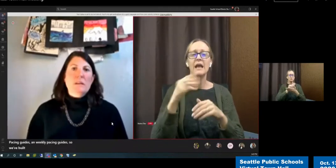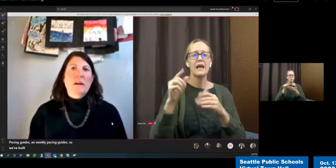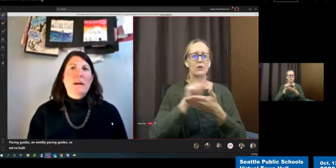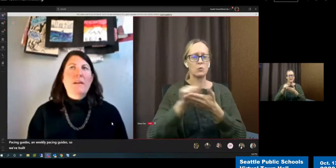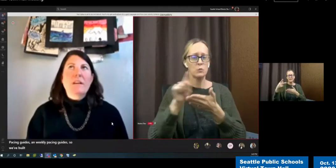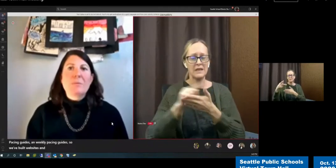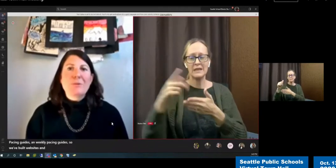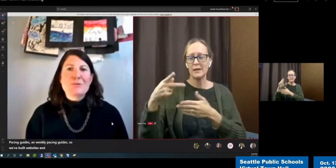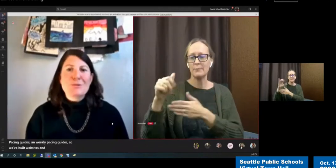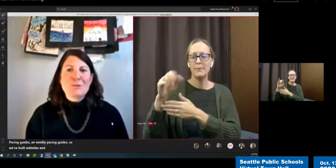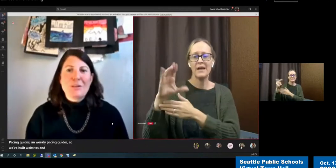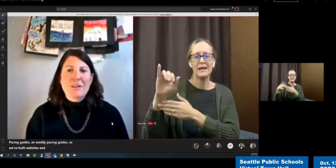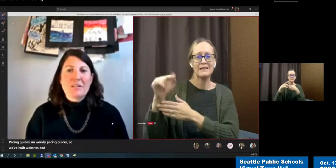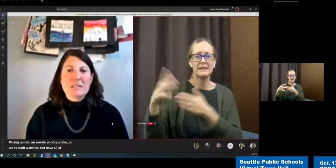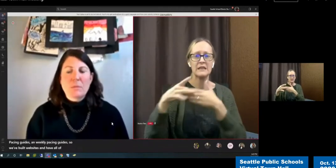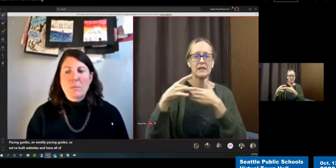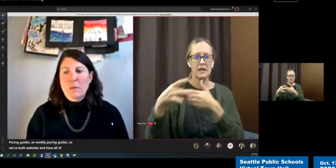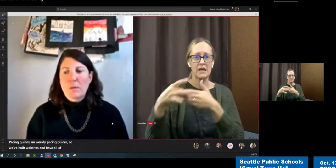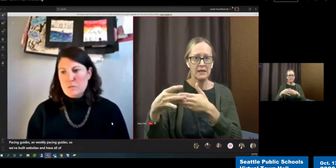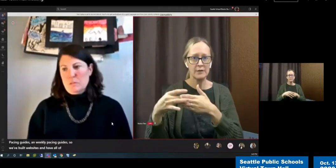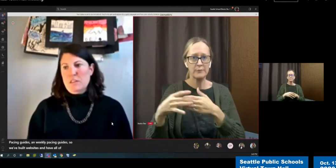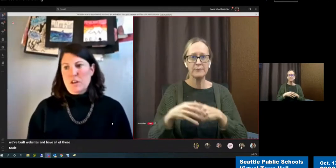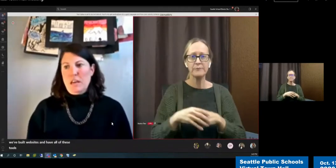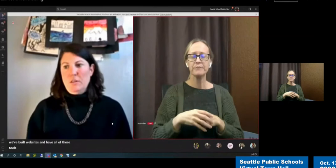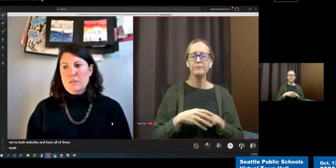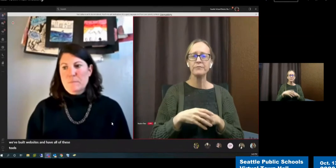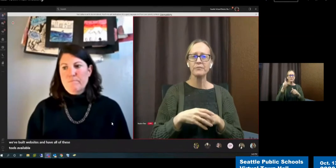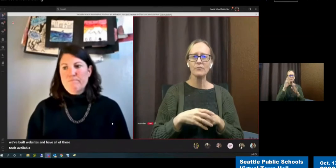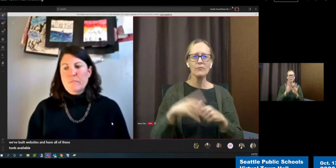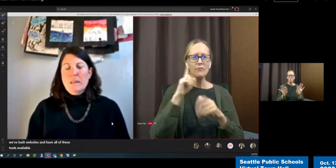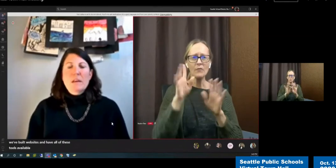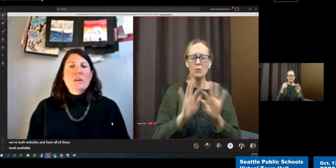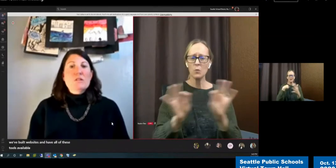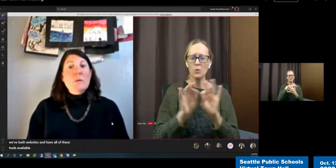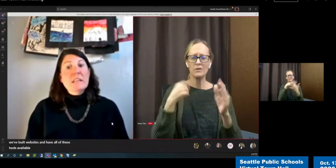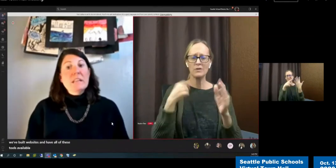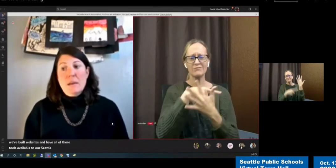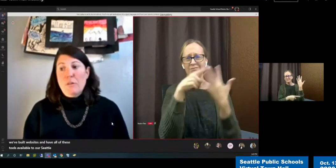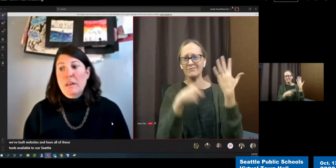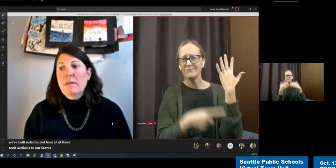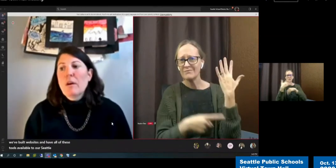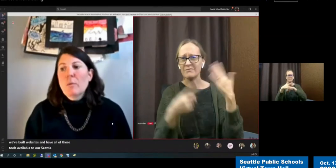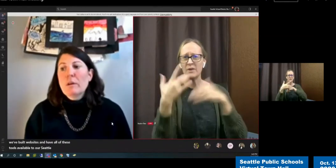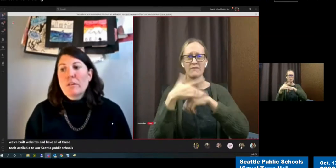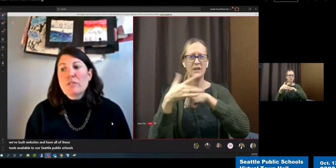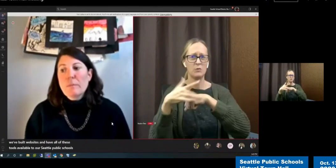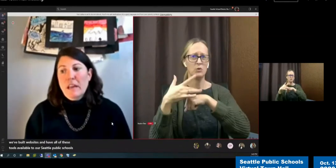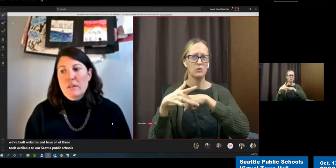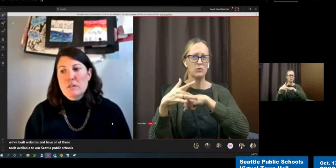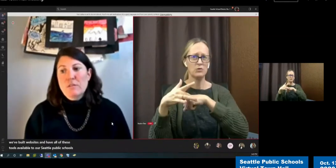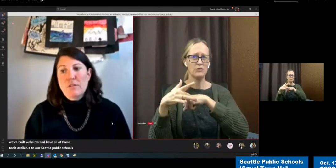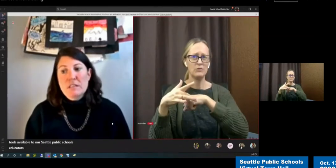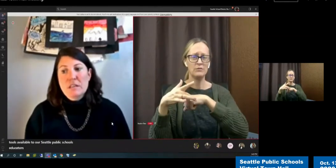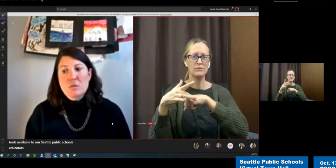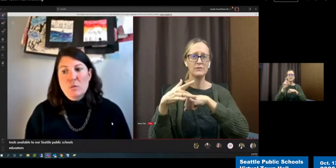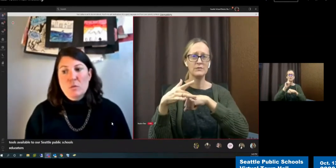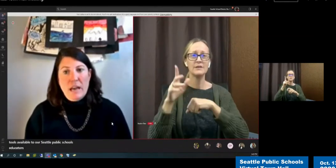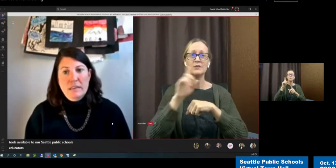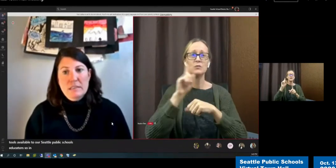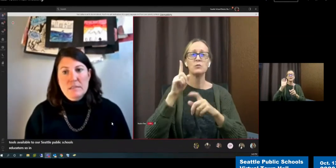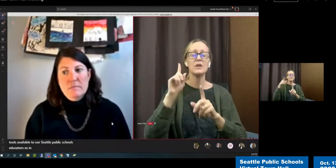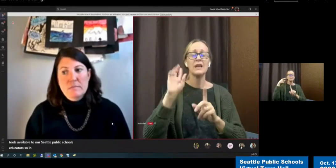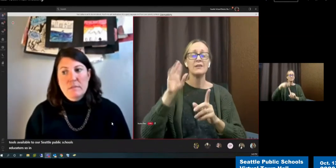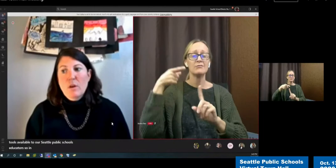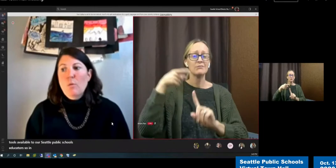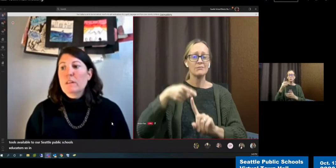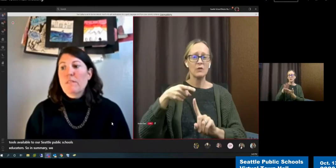tools available to our Seattle Public Schools educators. So, in summary, we learned from the Council of Great City Schools guidance.